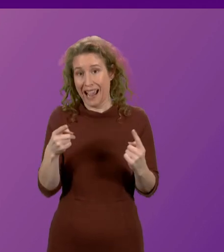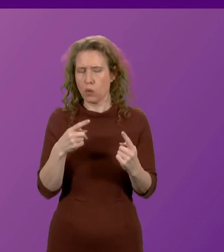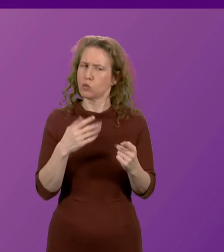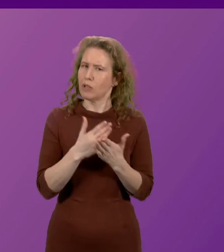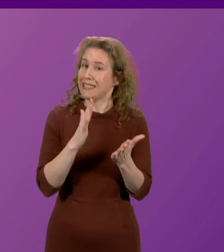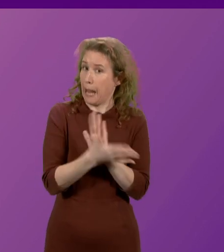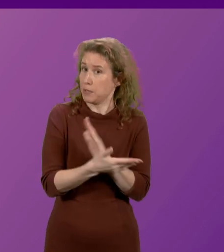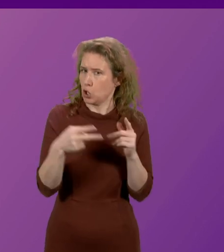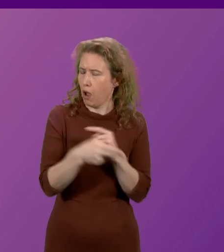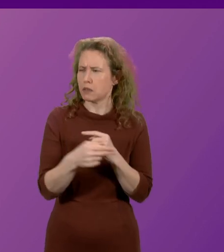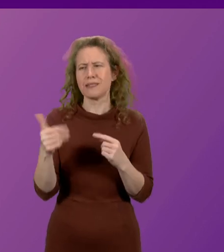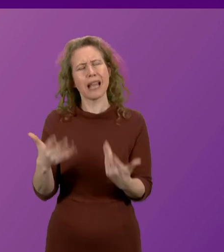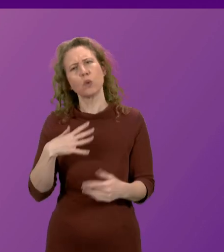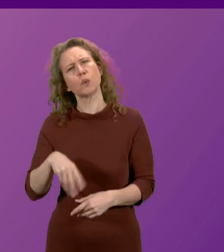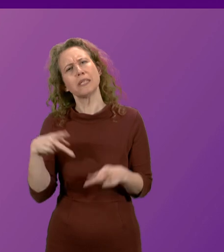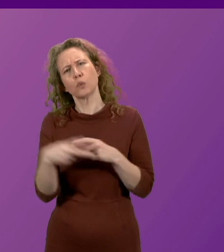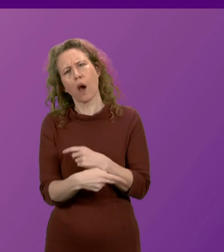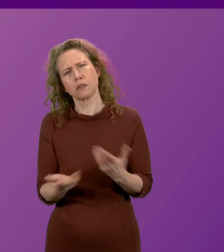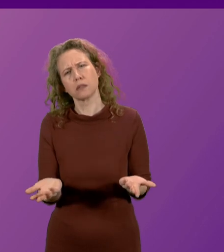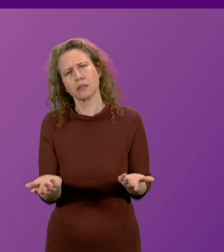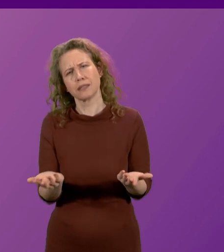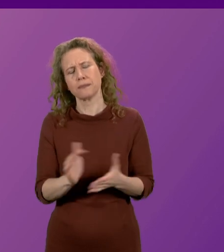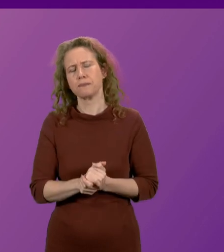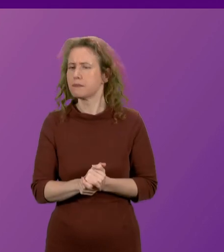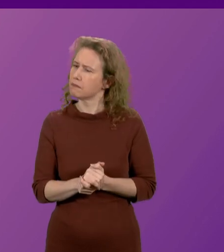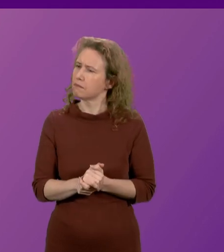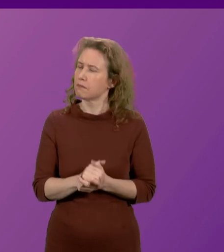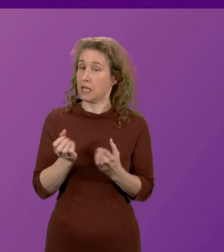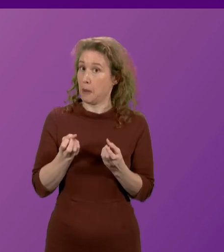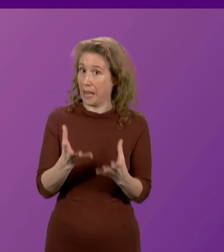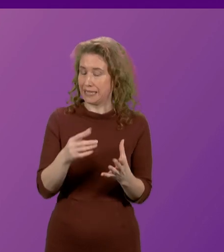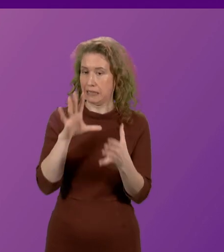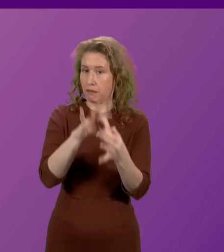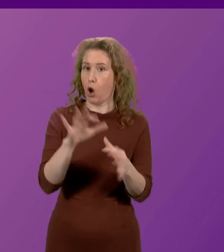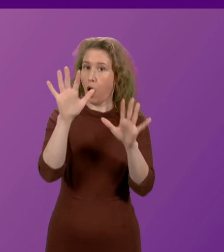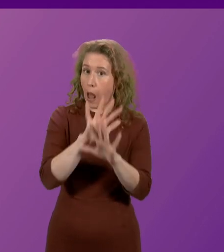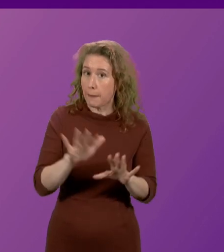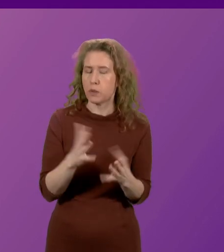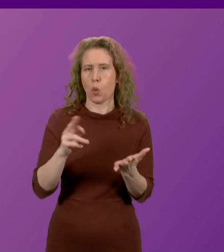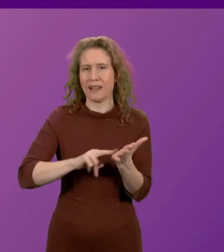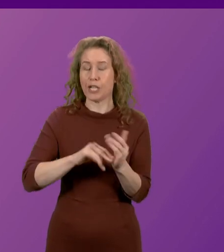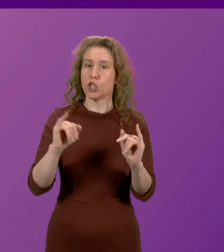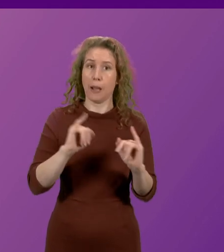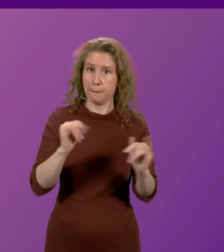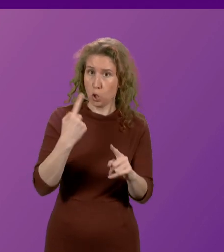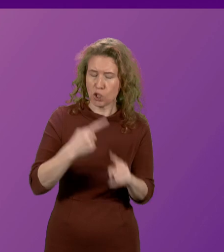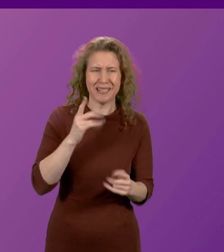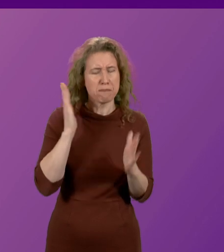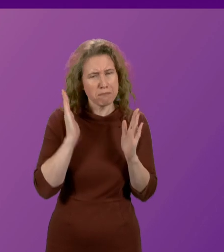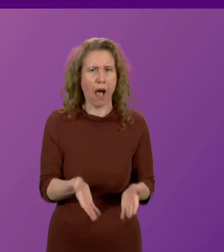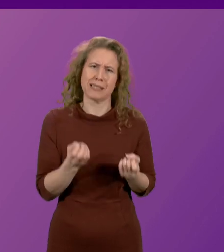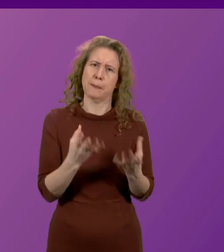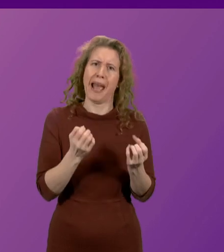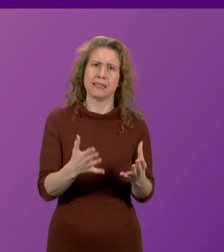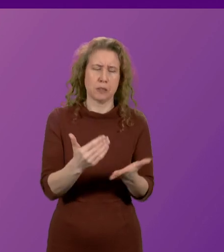year should not now need to go ahead. Spending on the climate and nature emergencies is essential to